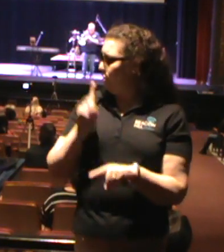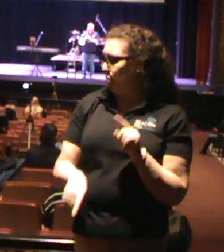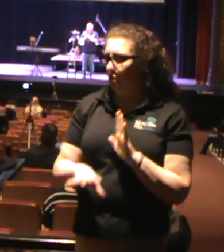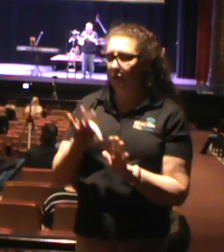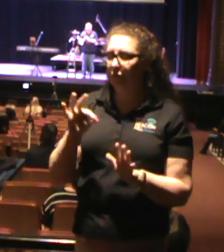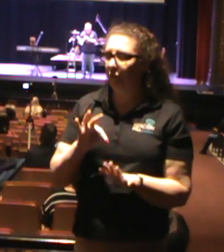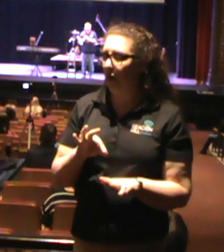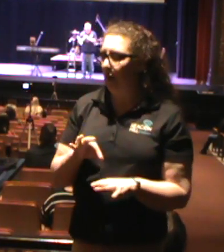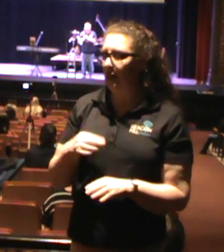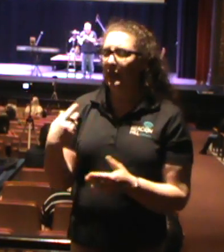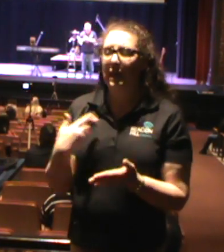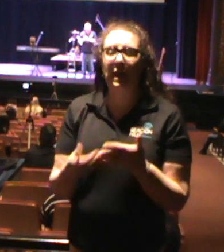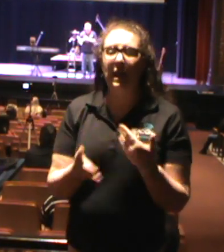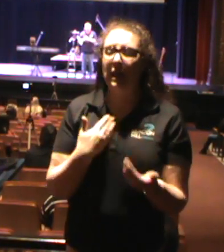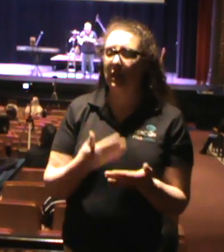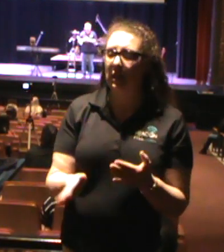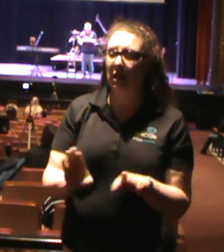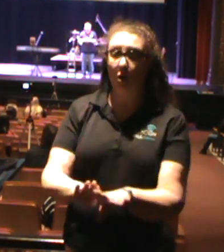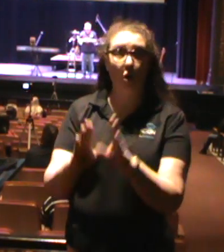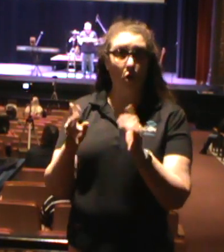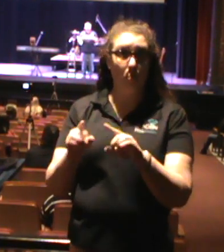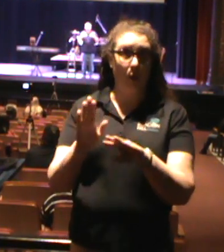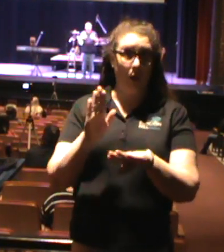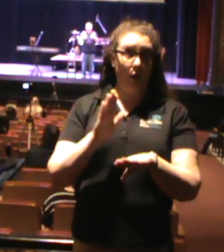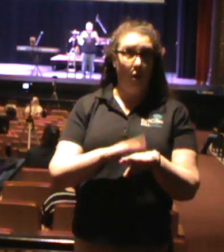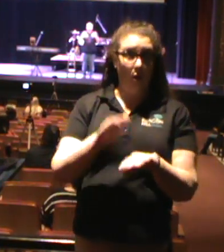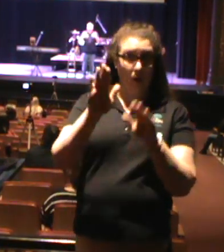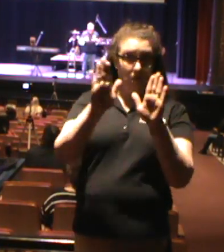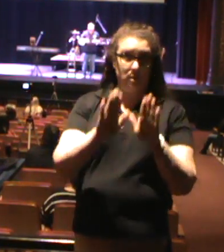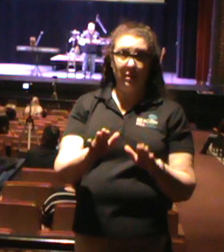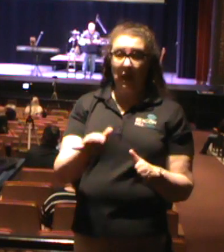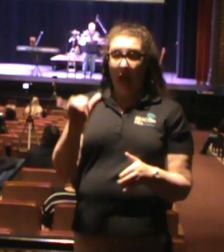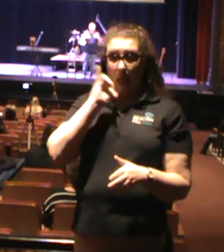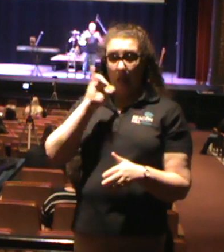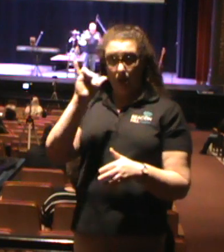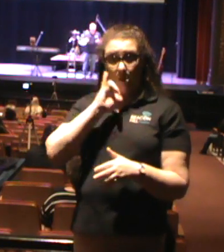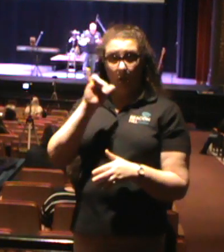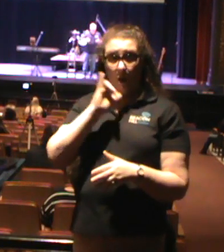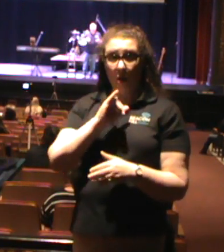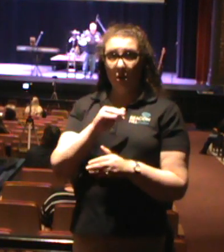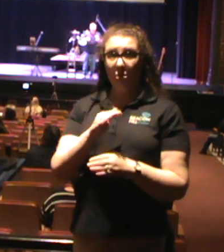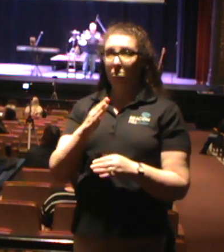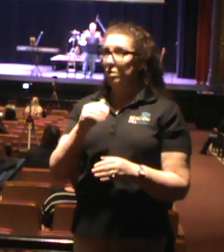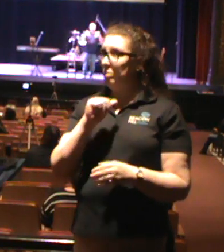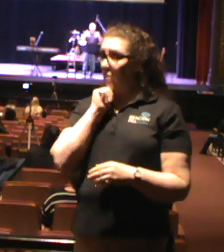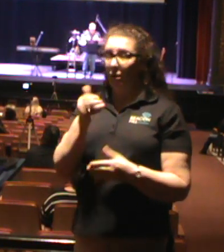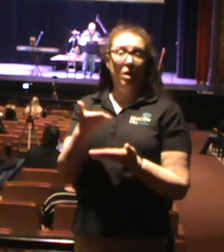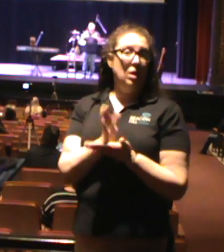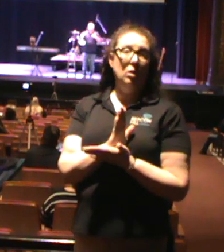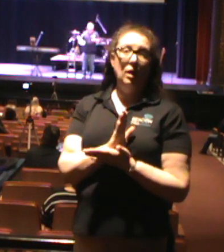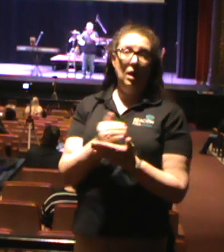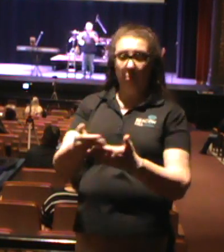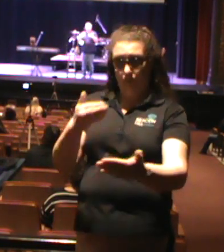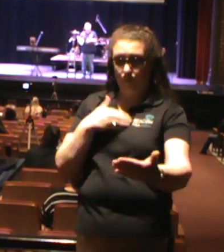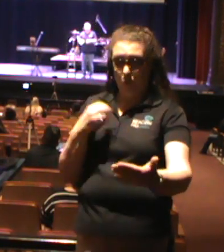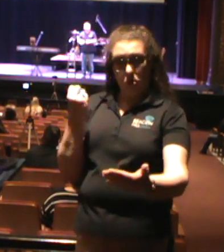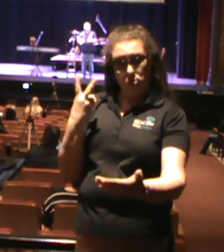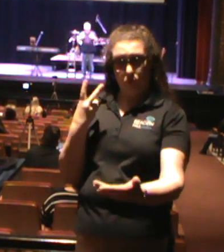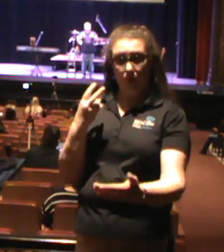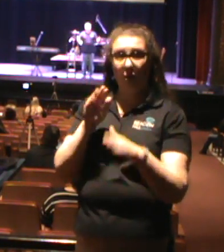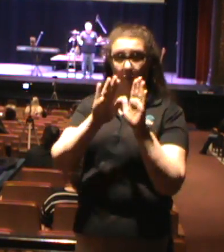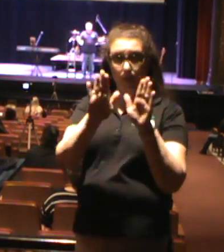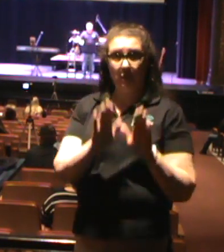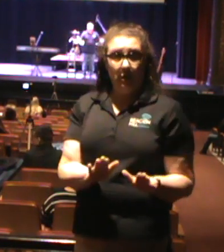anything that was open on Sunday but the church. Alcohol sales were prohibited before 12 o'clock on